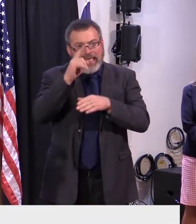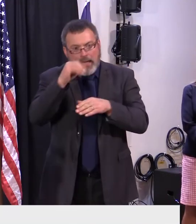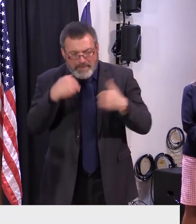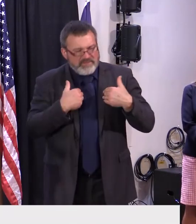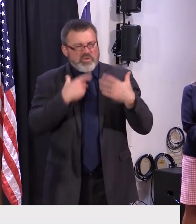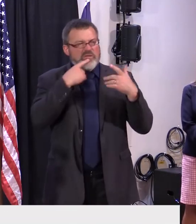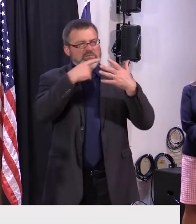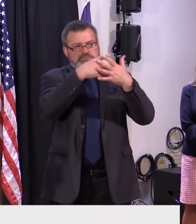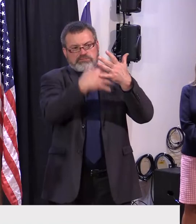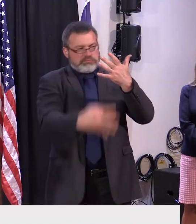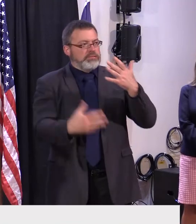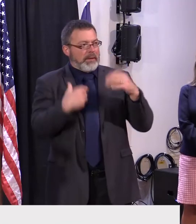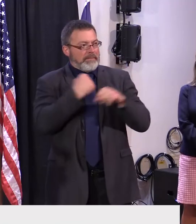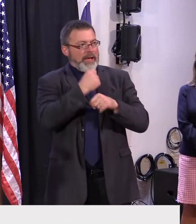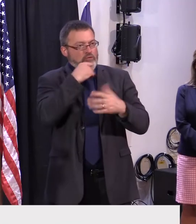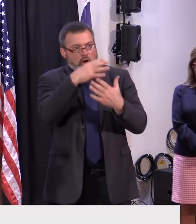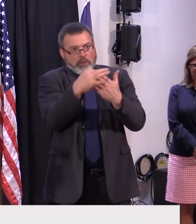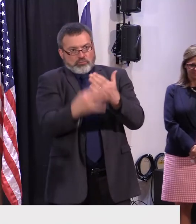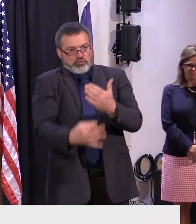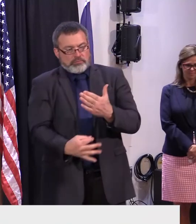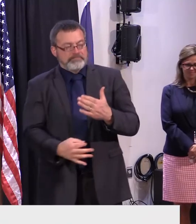okay well thank you very much